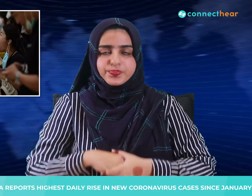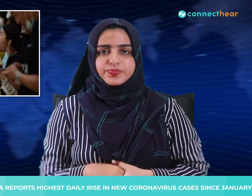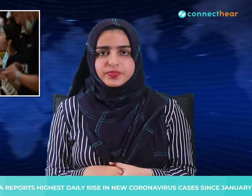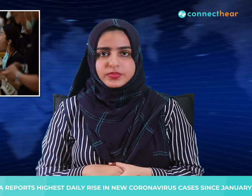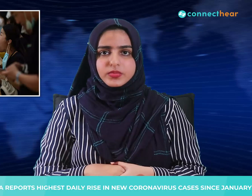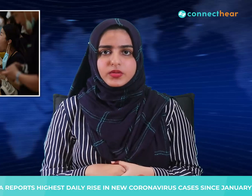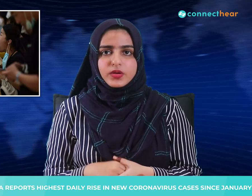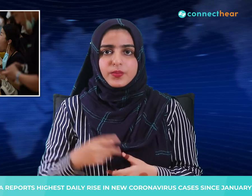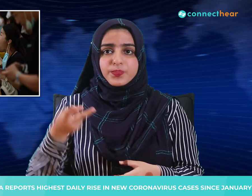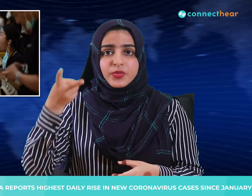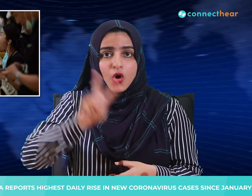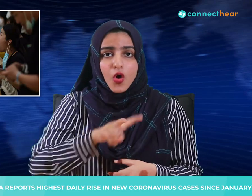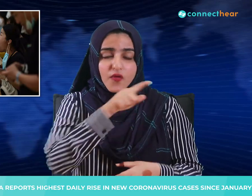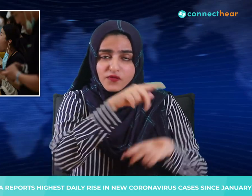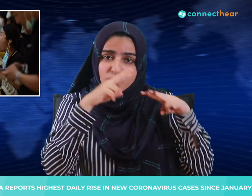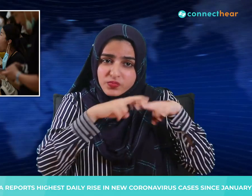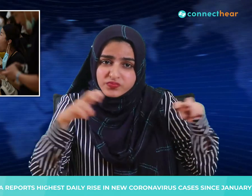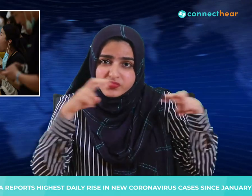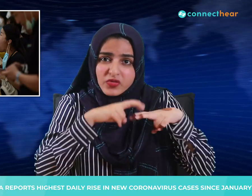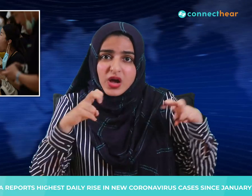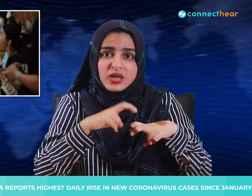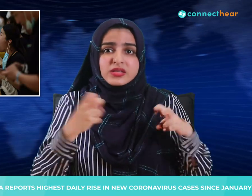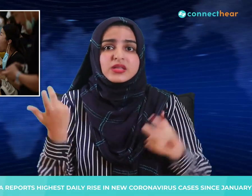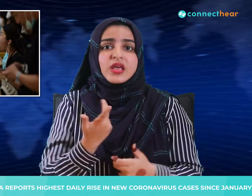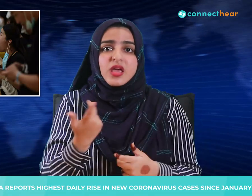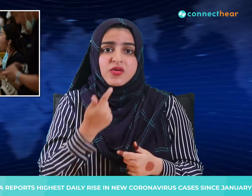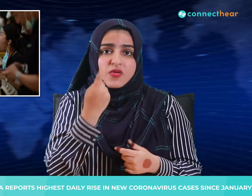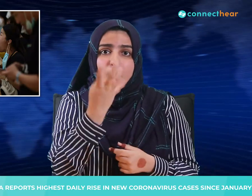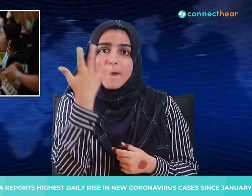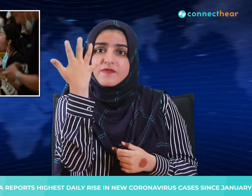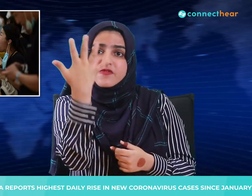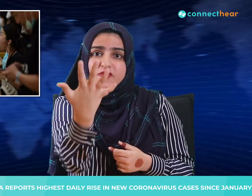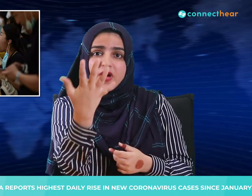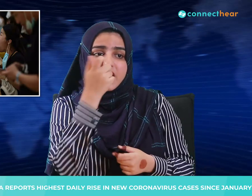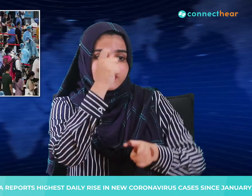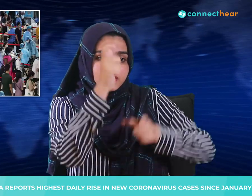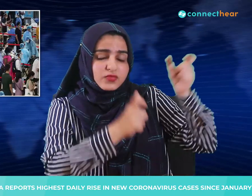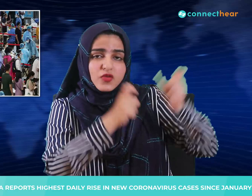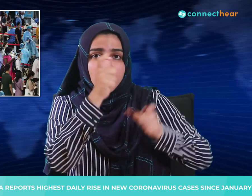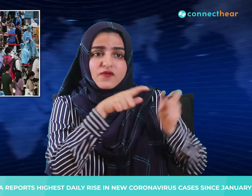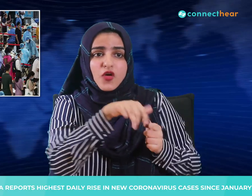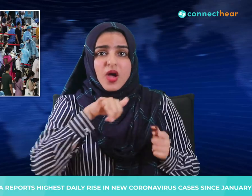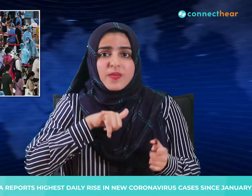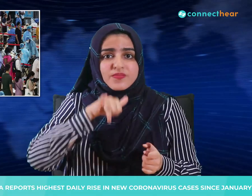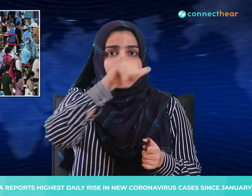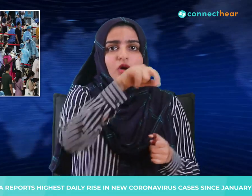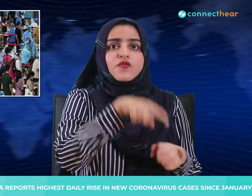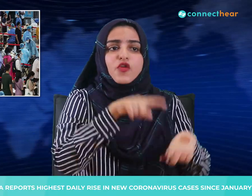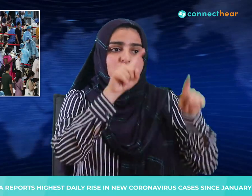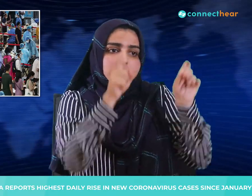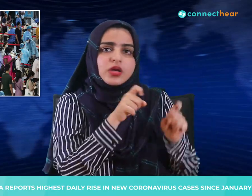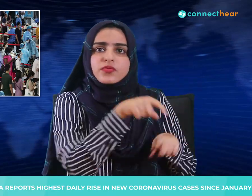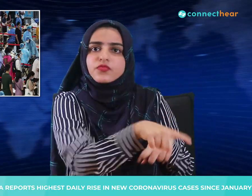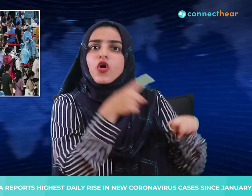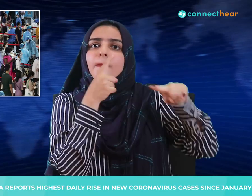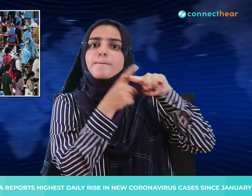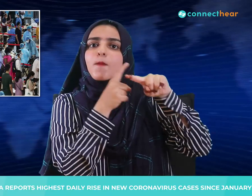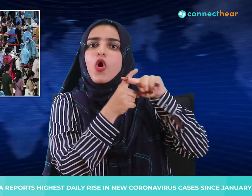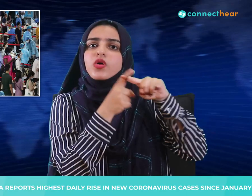Contact tracing also found five individuals who traveled through the Nanjing airport and tested positive after